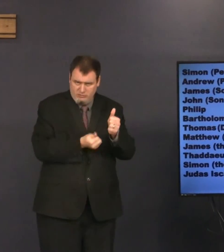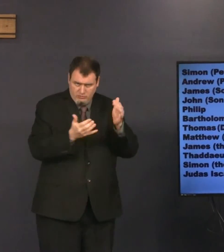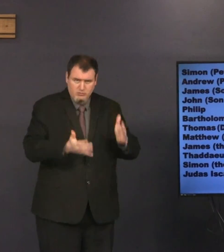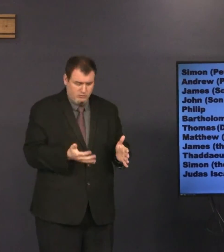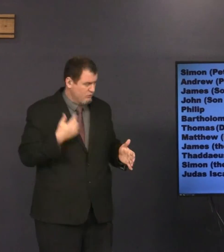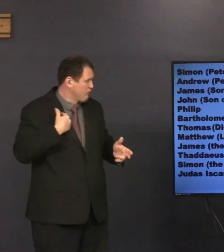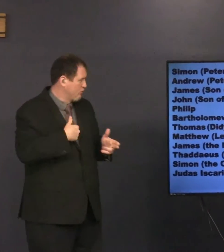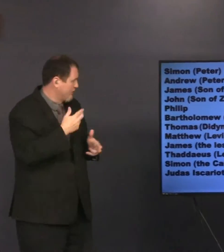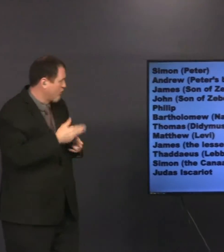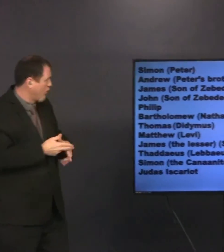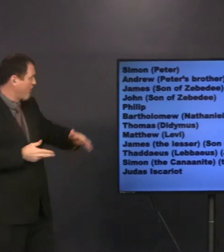twelve apostles